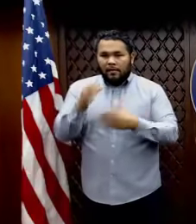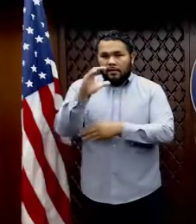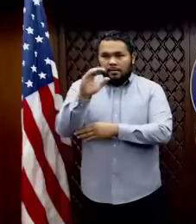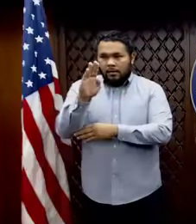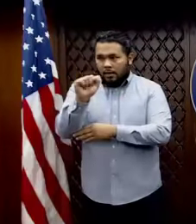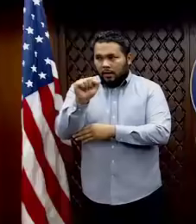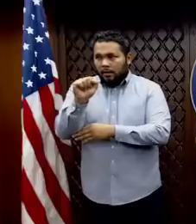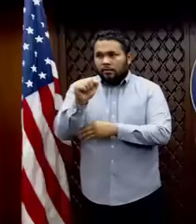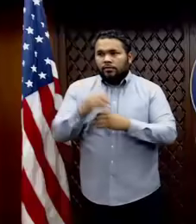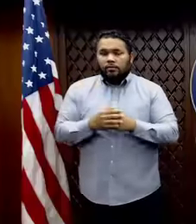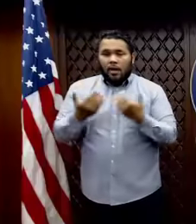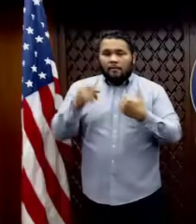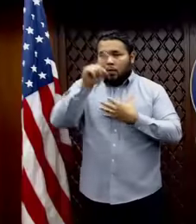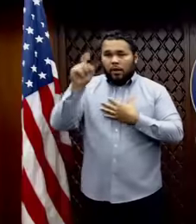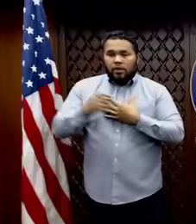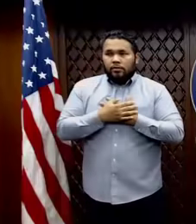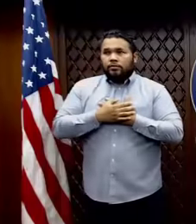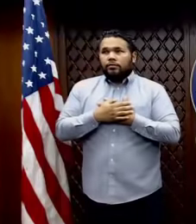on the line. Do you have any questions?